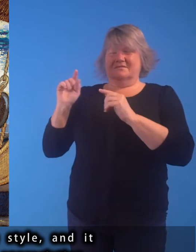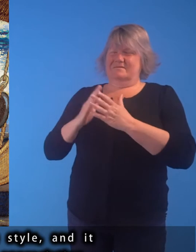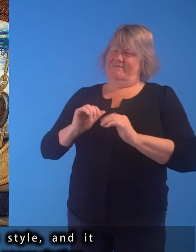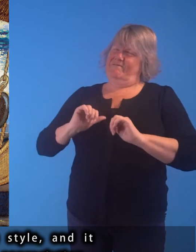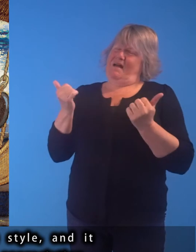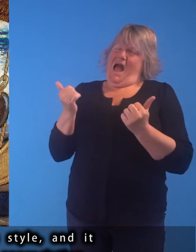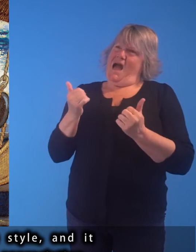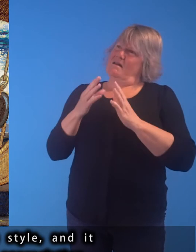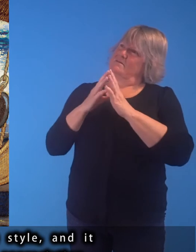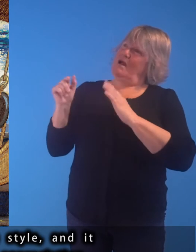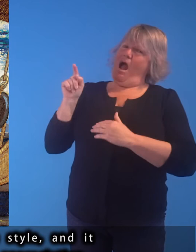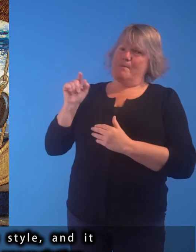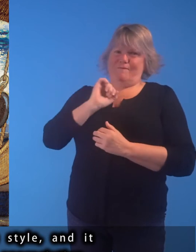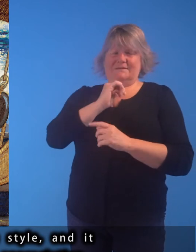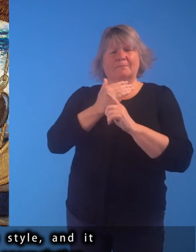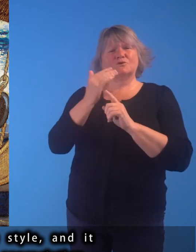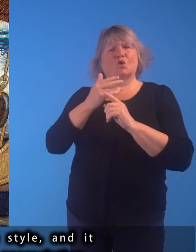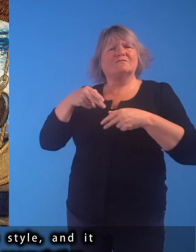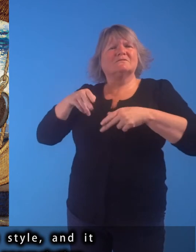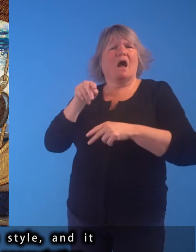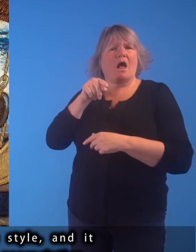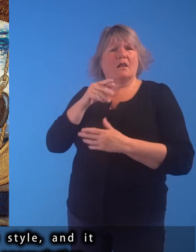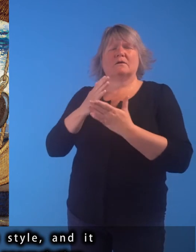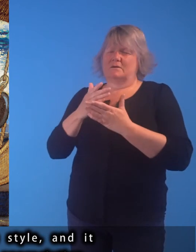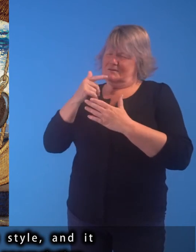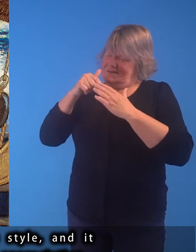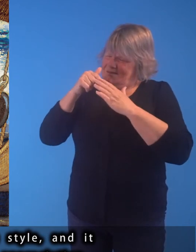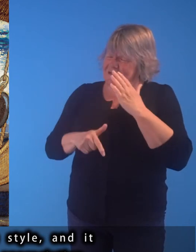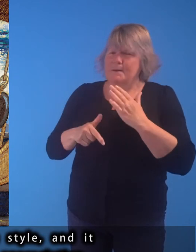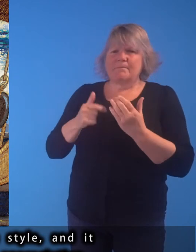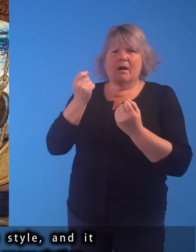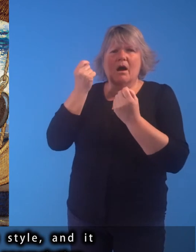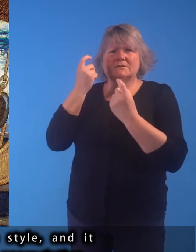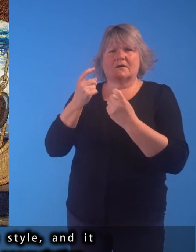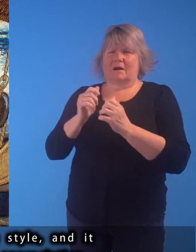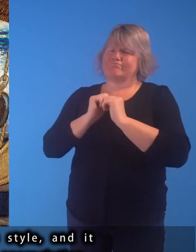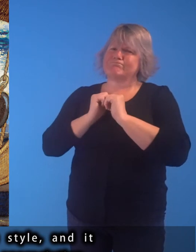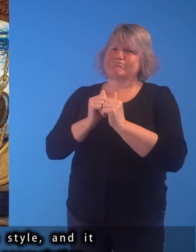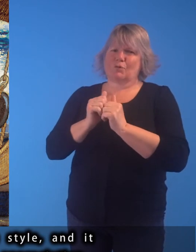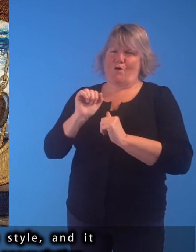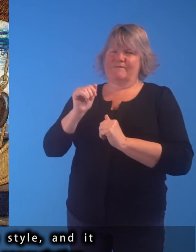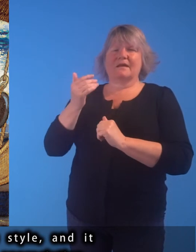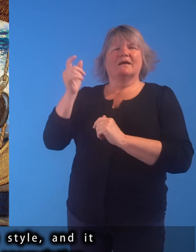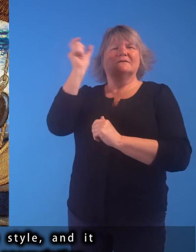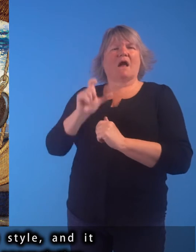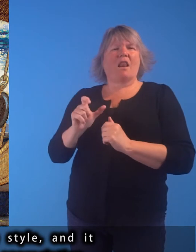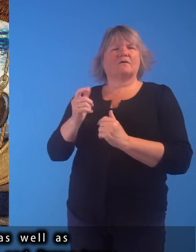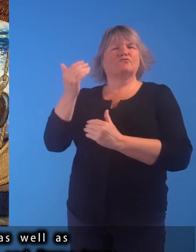fine example of his mature style, and it reveals a deep understanding and appreciation of Italian